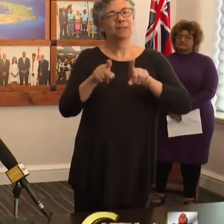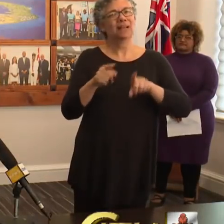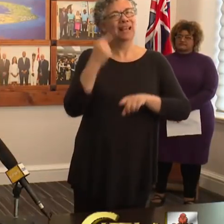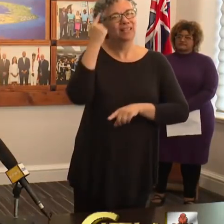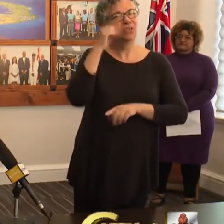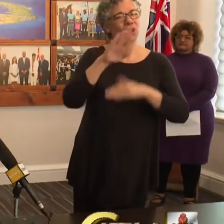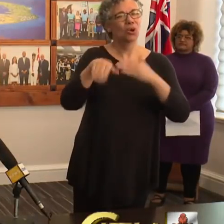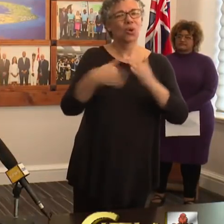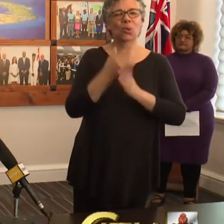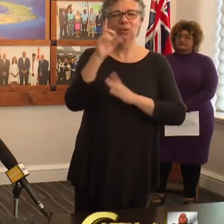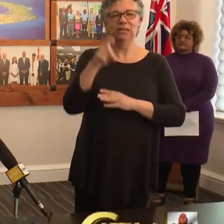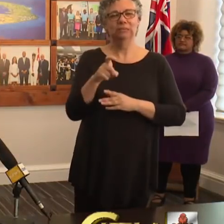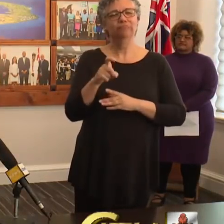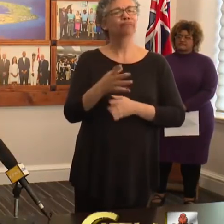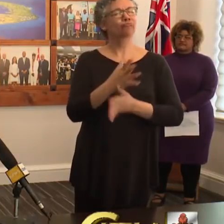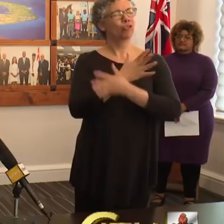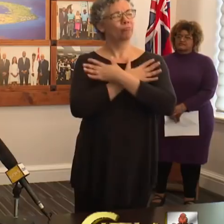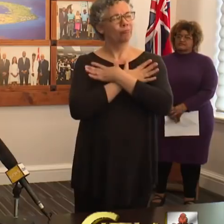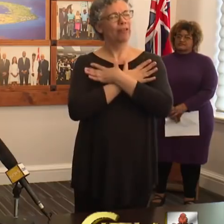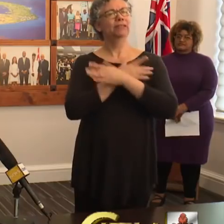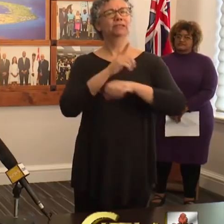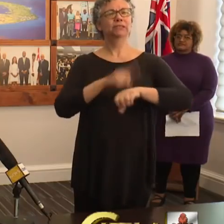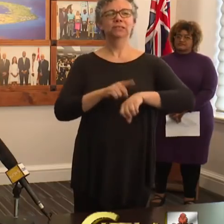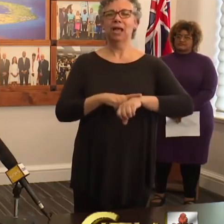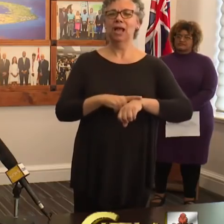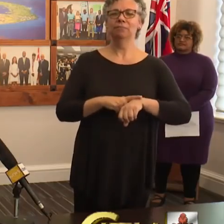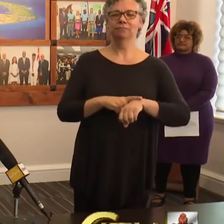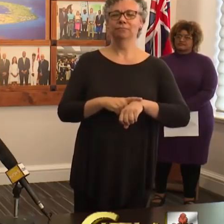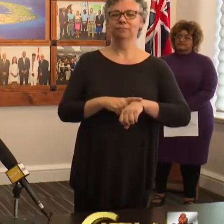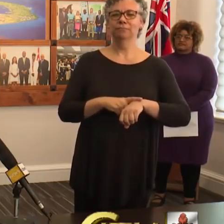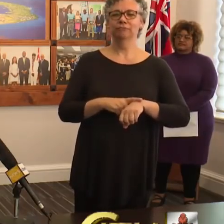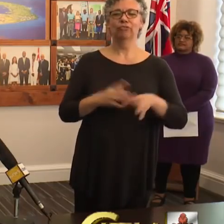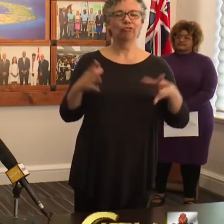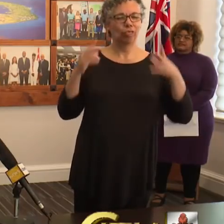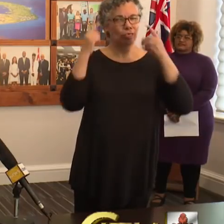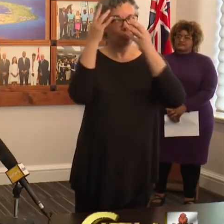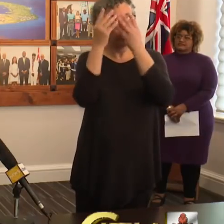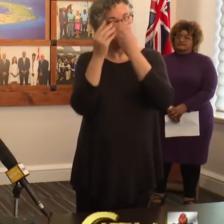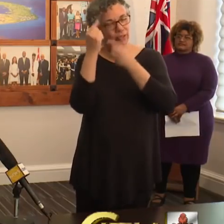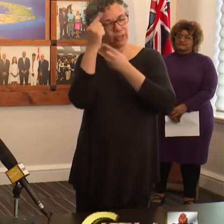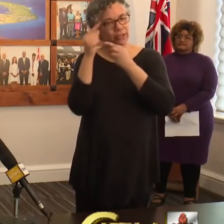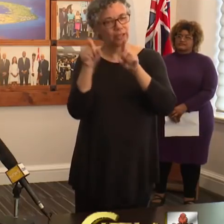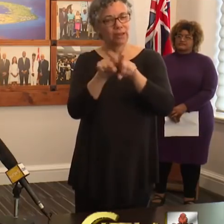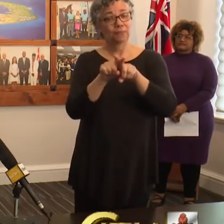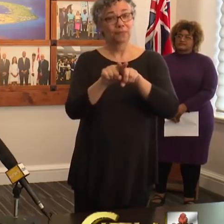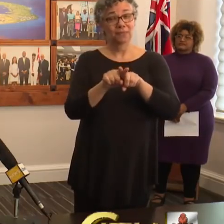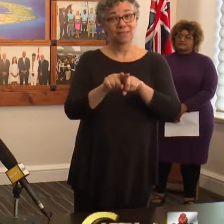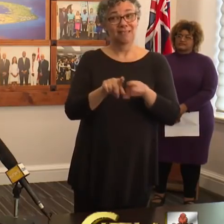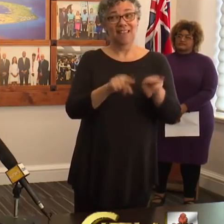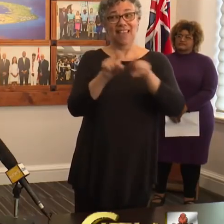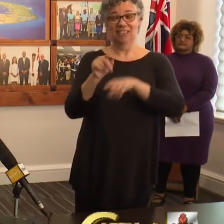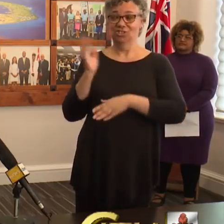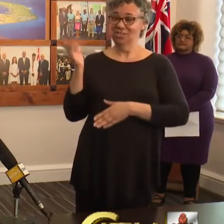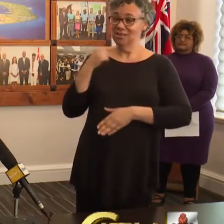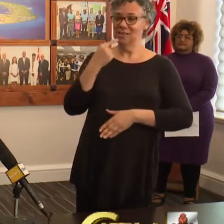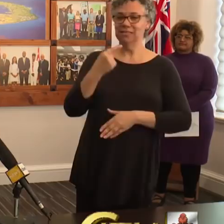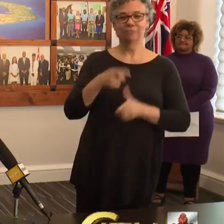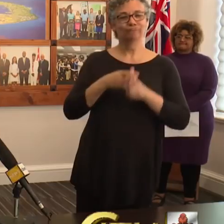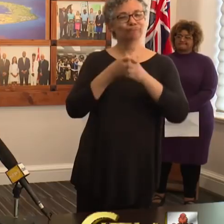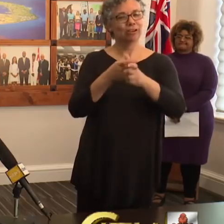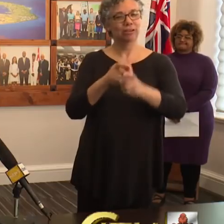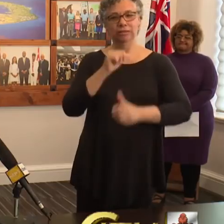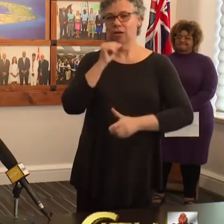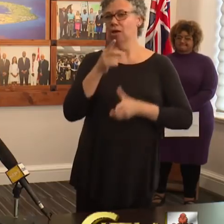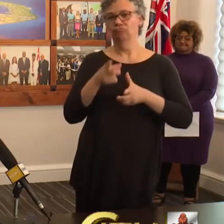to make sure we have some downtime to recollect ourselves, as the Minister always reminds us, that this is a marathon and not a